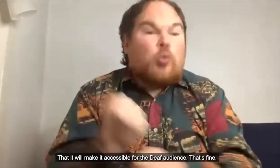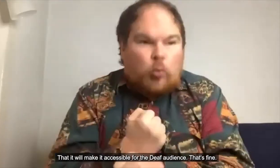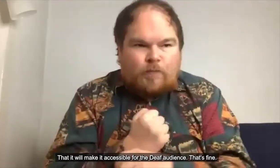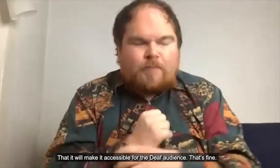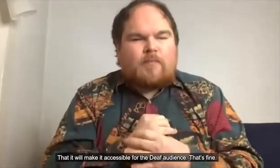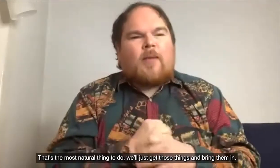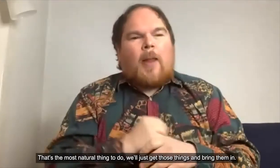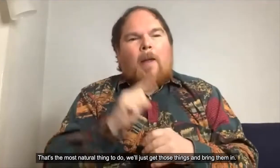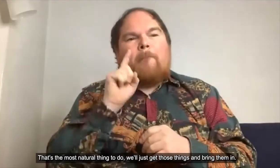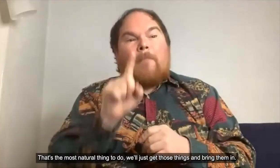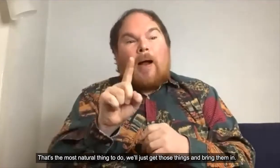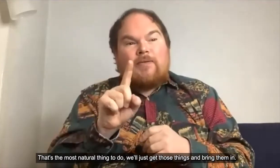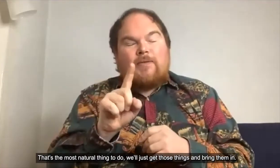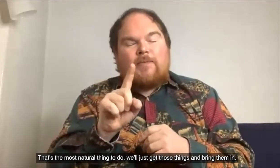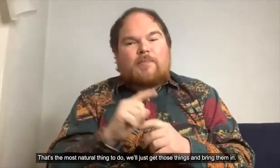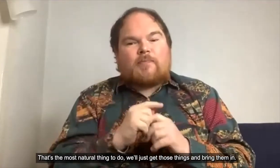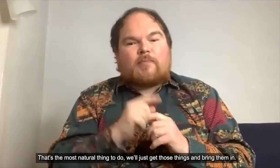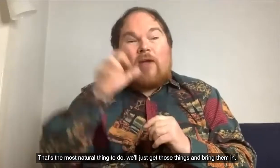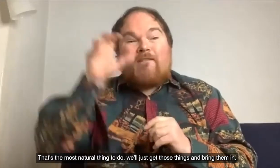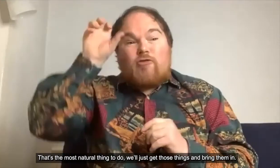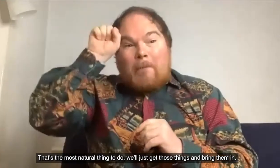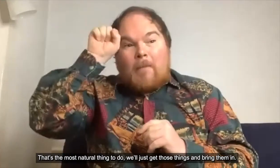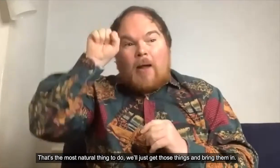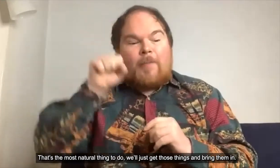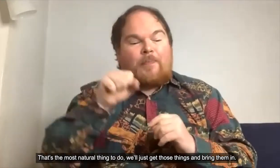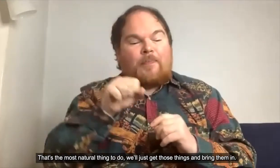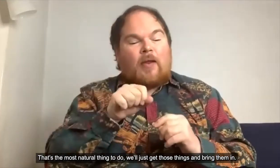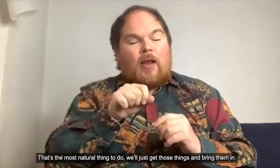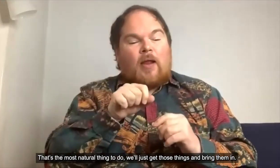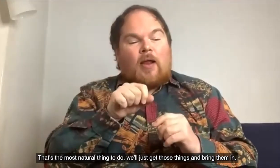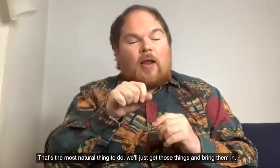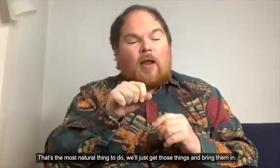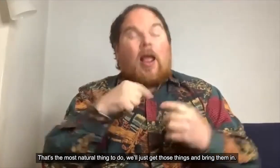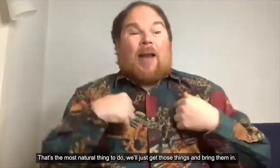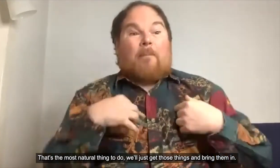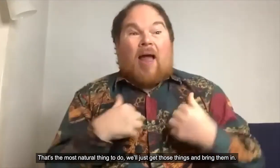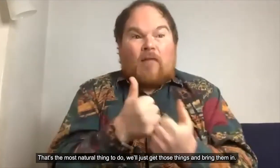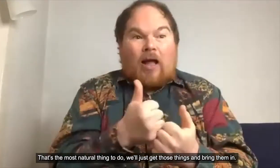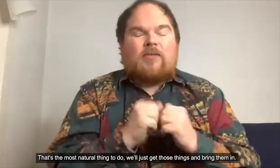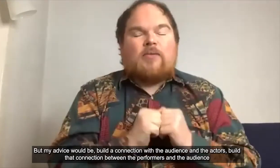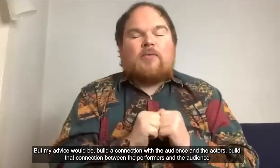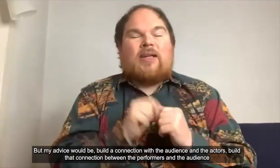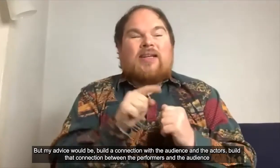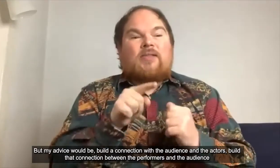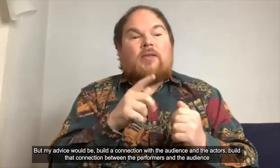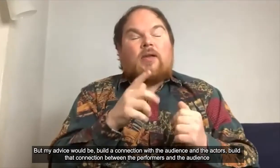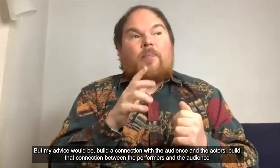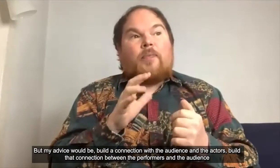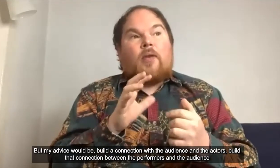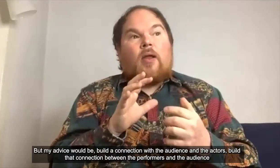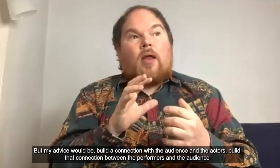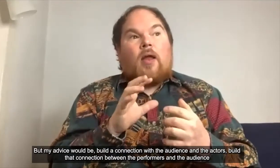the most that's the most natural thing to do yes we'll just get those those things and bring them in but my advice would be